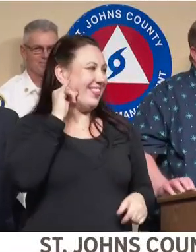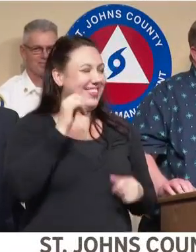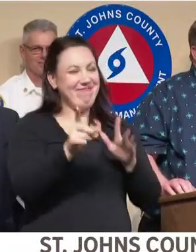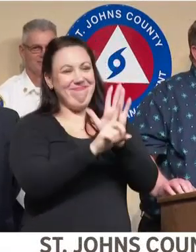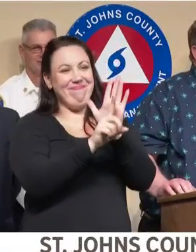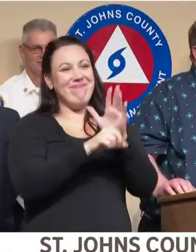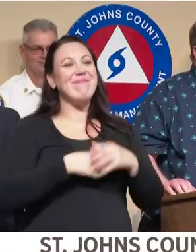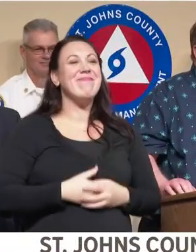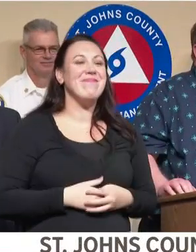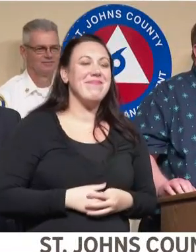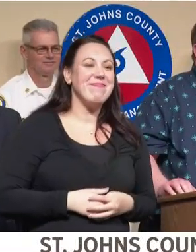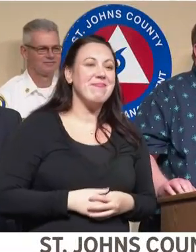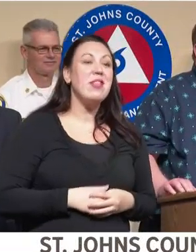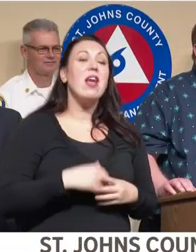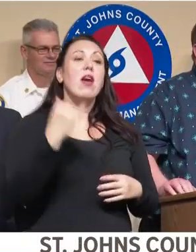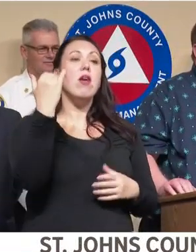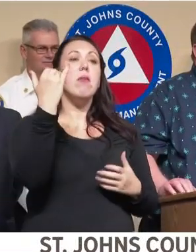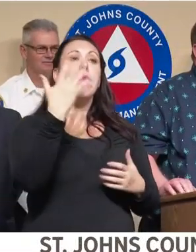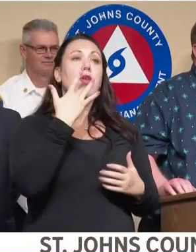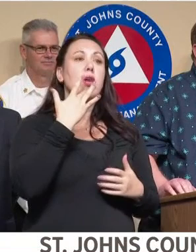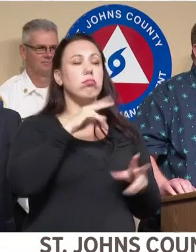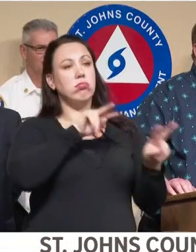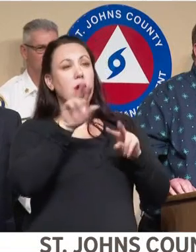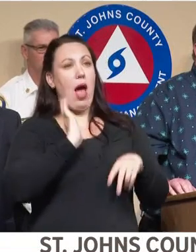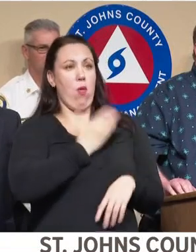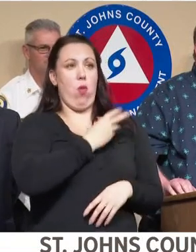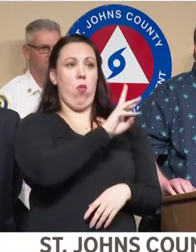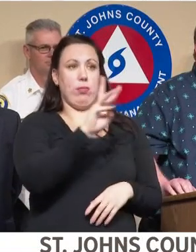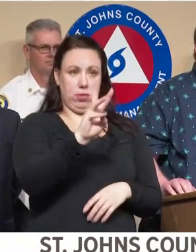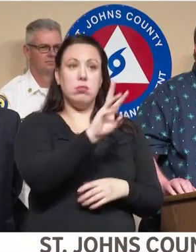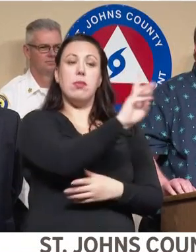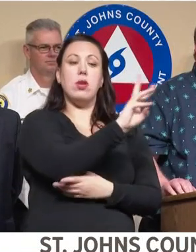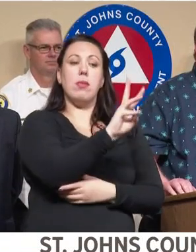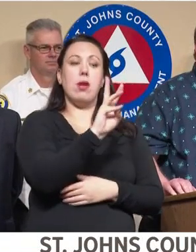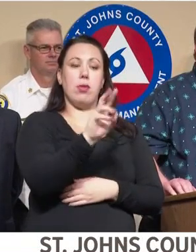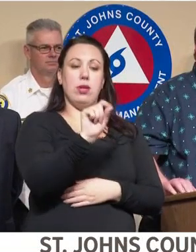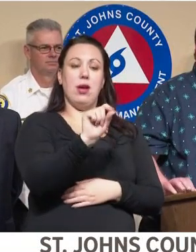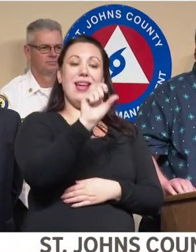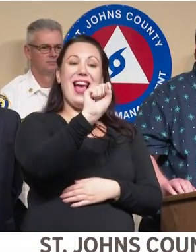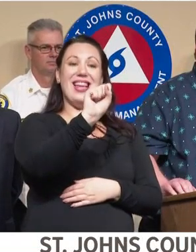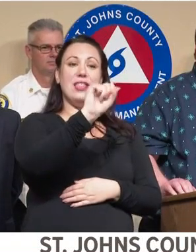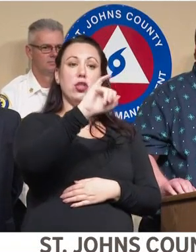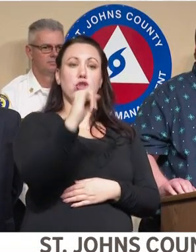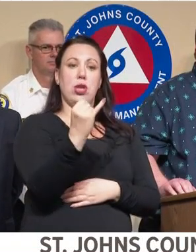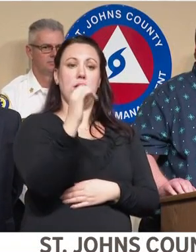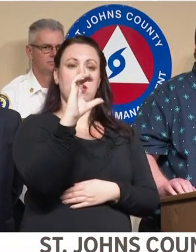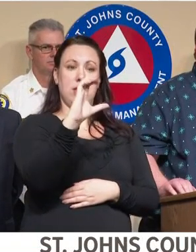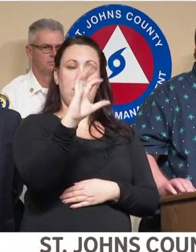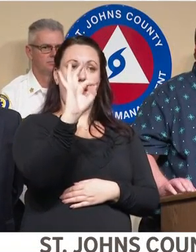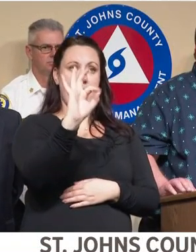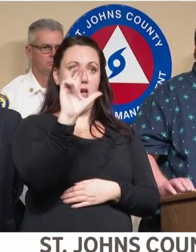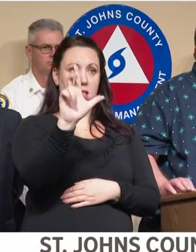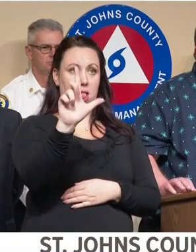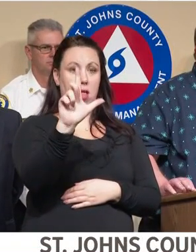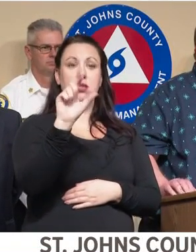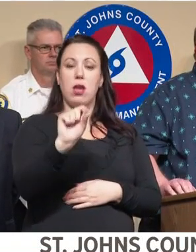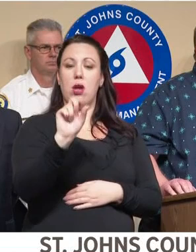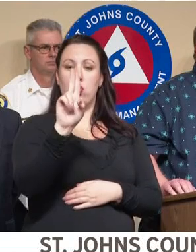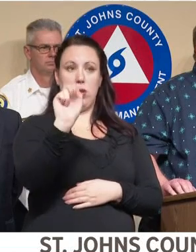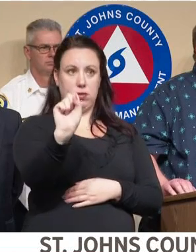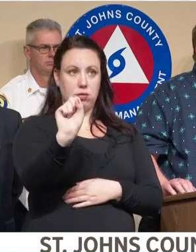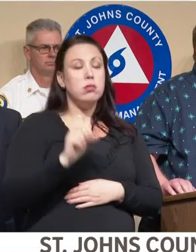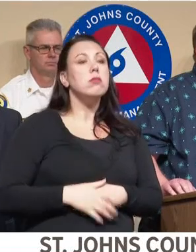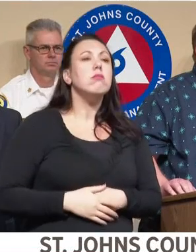So, and if you'd like to go to our website, it's www.sjcfl.us.